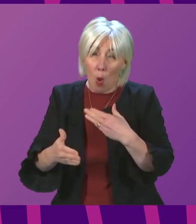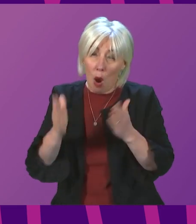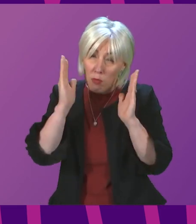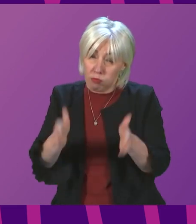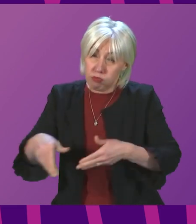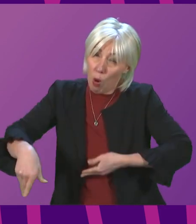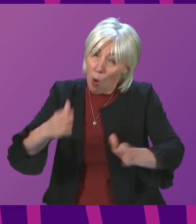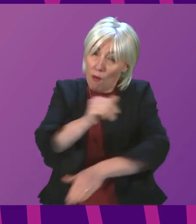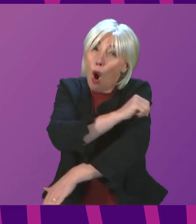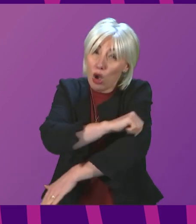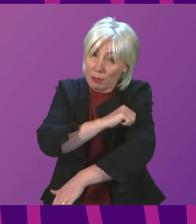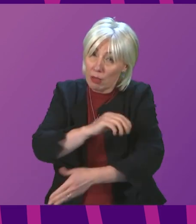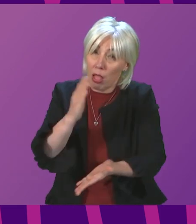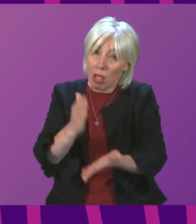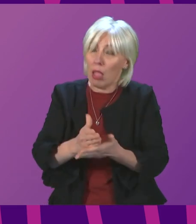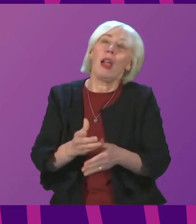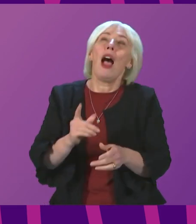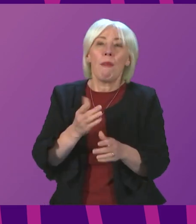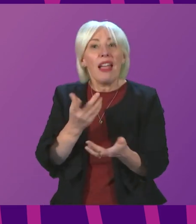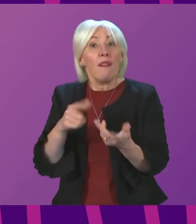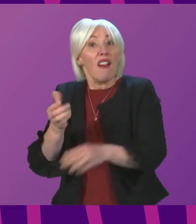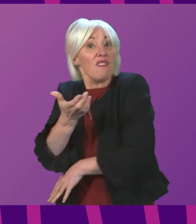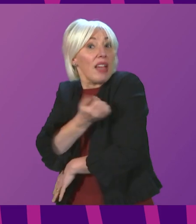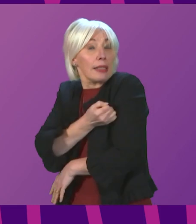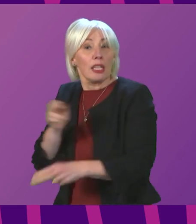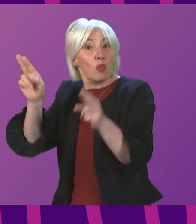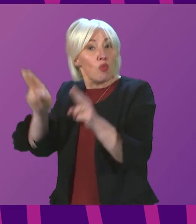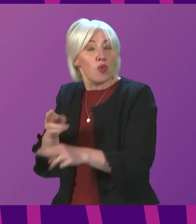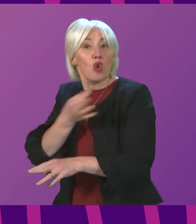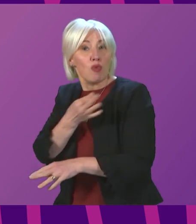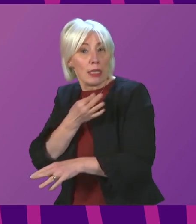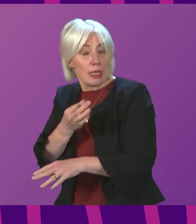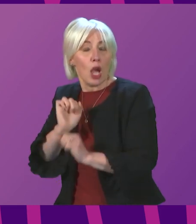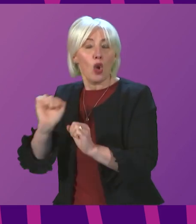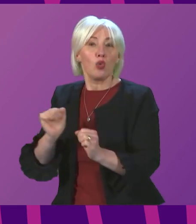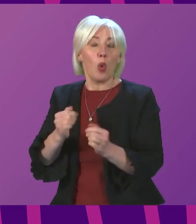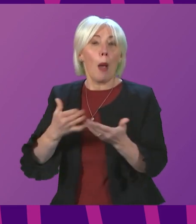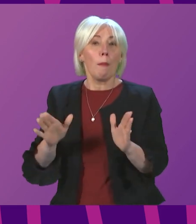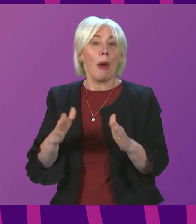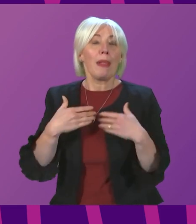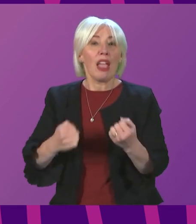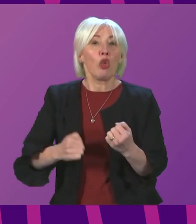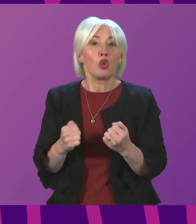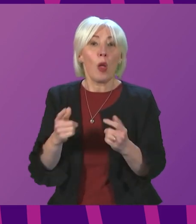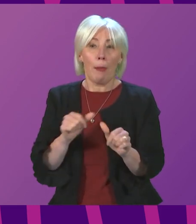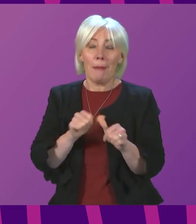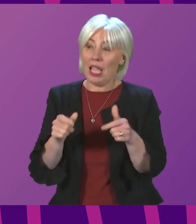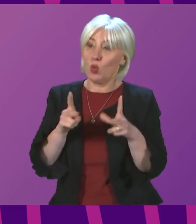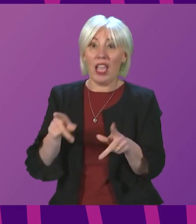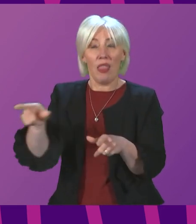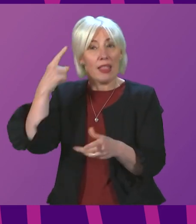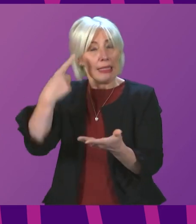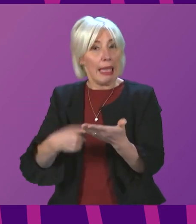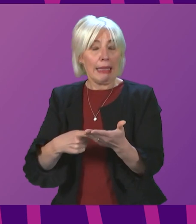are if you are fully vaccinated. Public Health Scotland will continue to consider how best to present information. But there is no jubiety